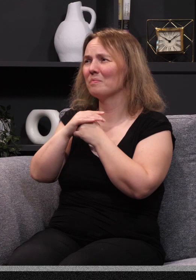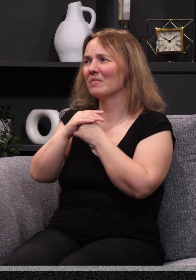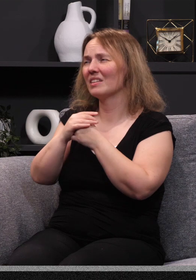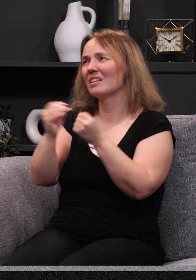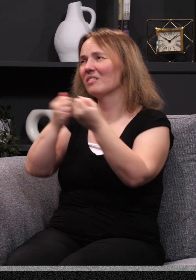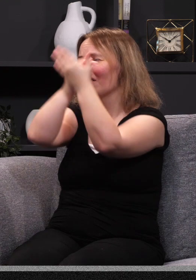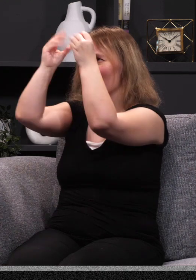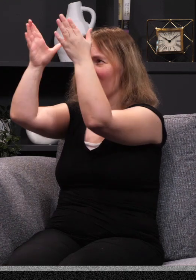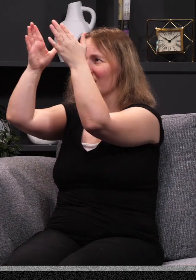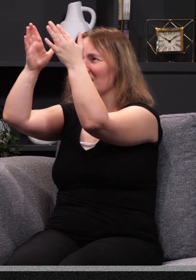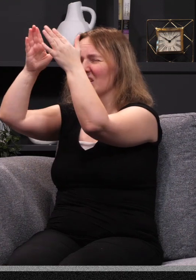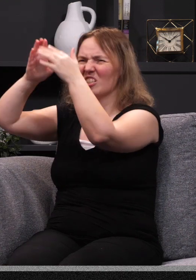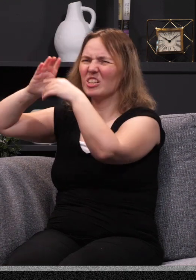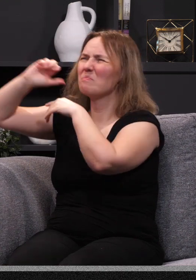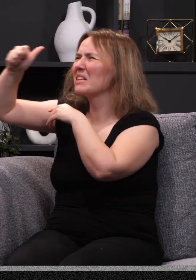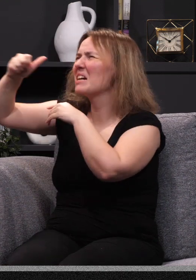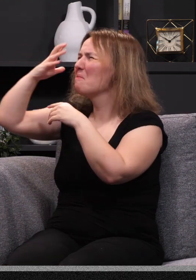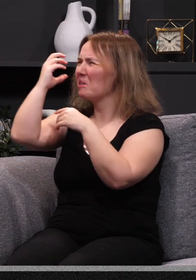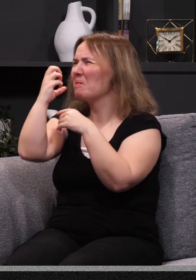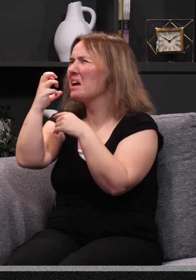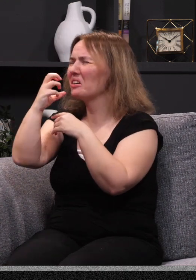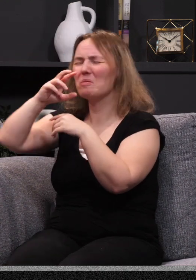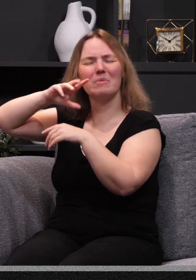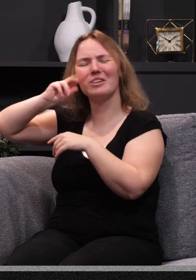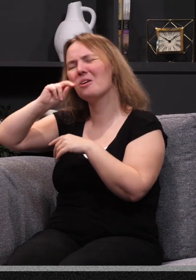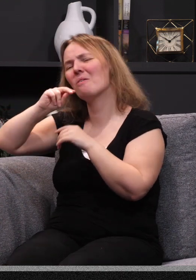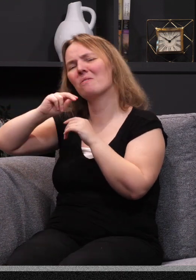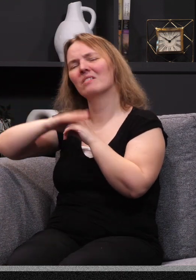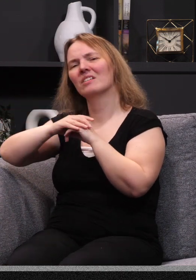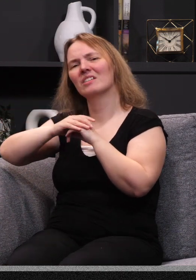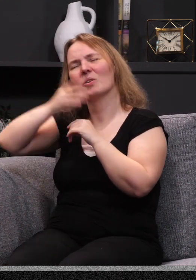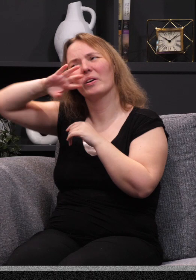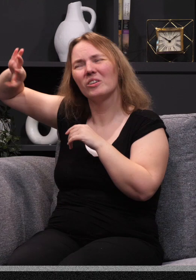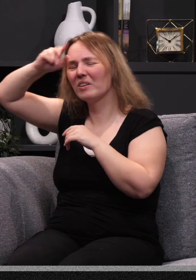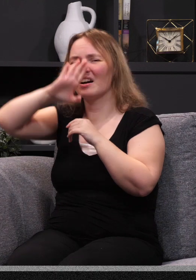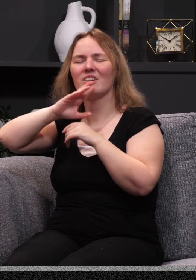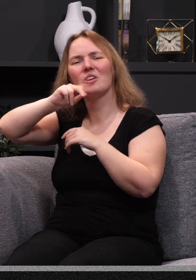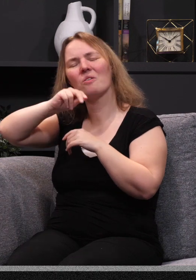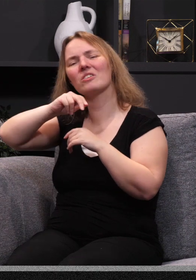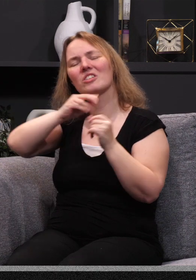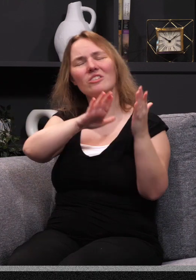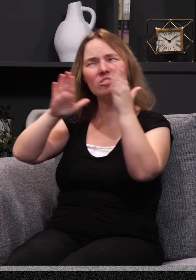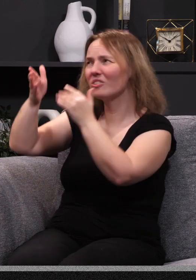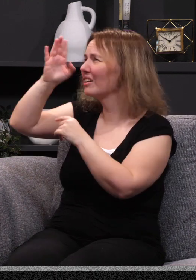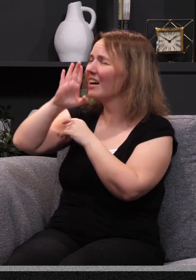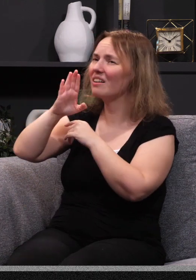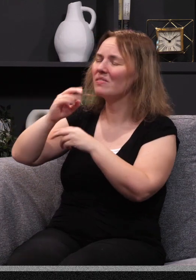She turned to her Heavenly Father. She could have shaken her fist. She could have got upset. She could have, you know, shut God out, whatever the case may be. But she turned to